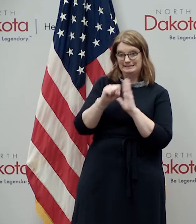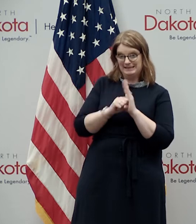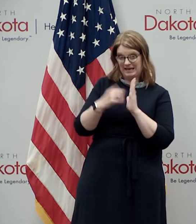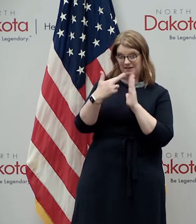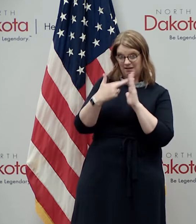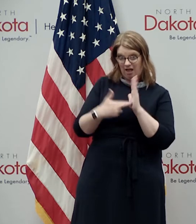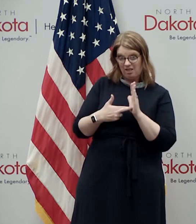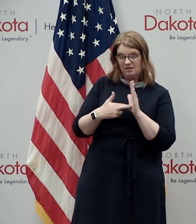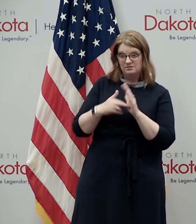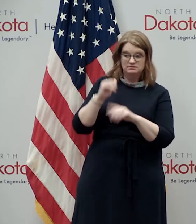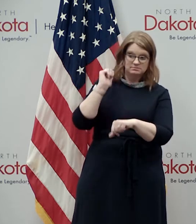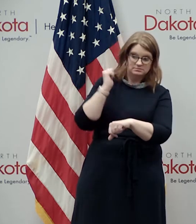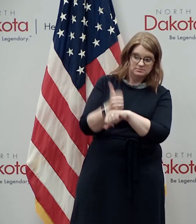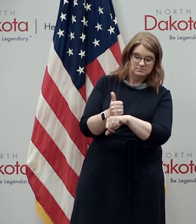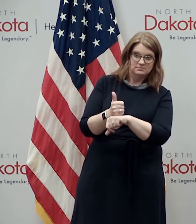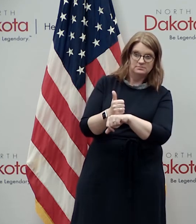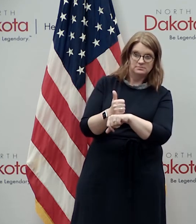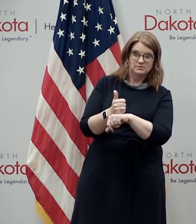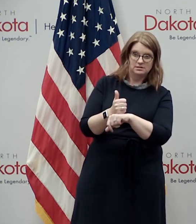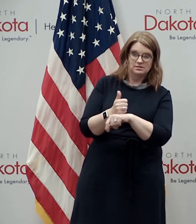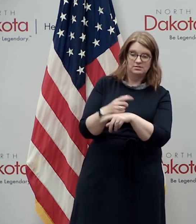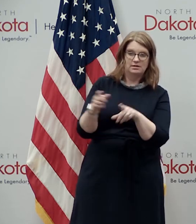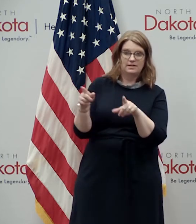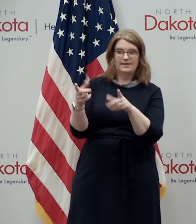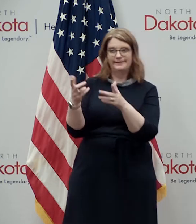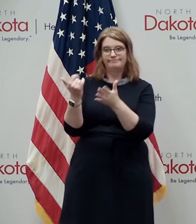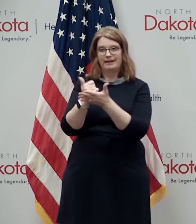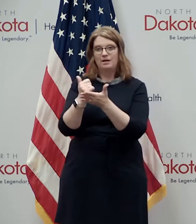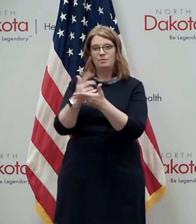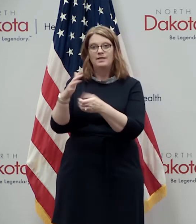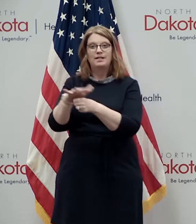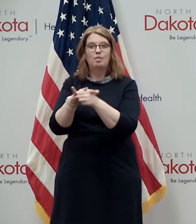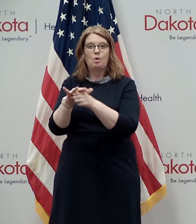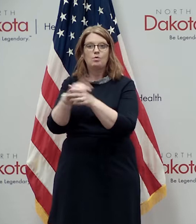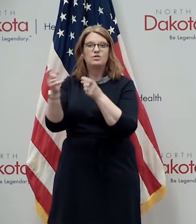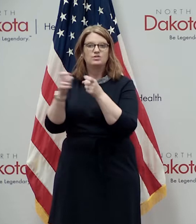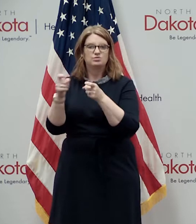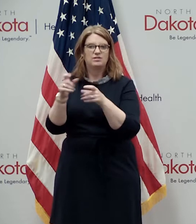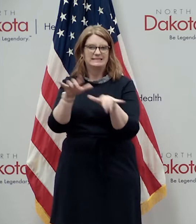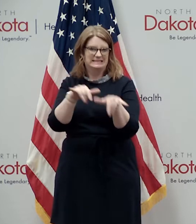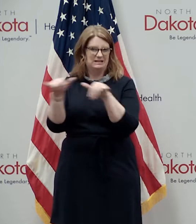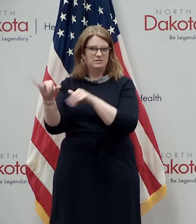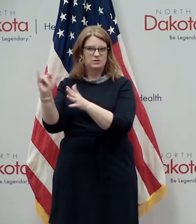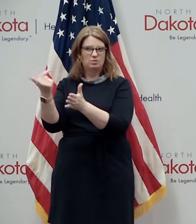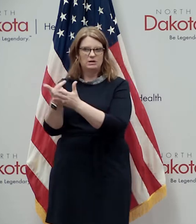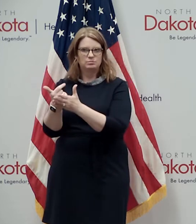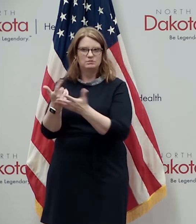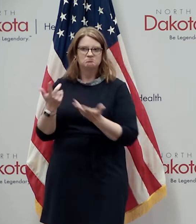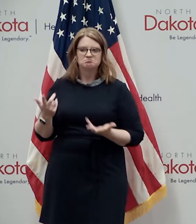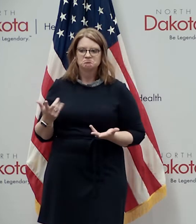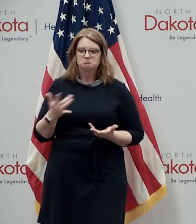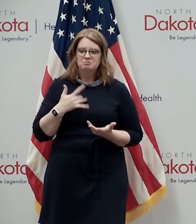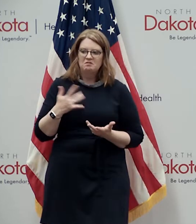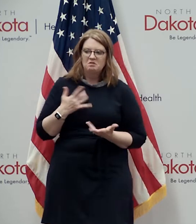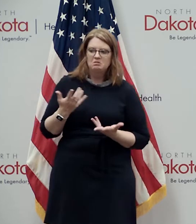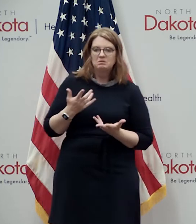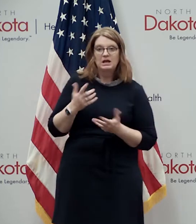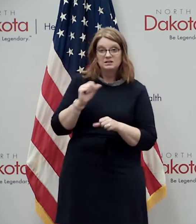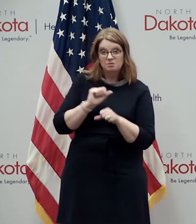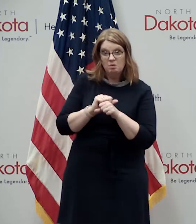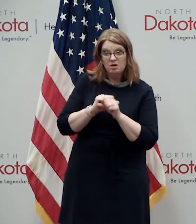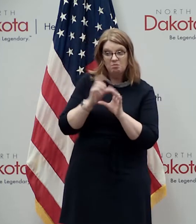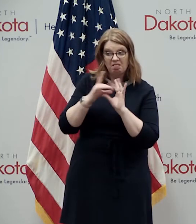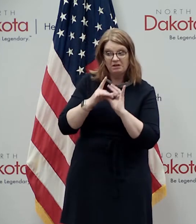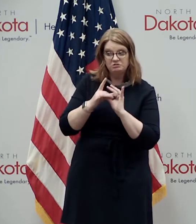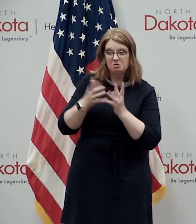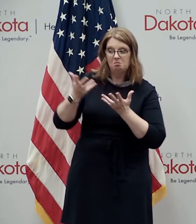you know augmented in some cases by local control like we did with graduation so i think we've got a good working relationship we have a good framework uh